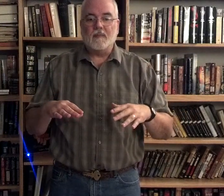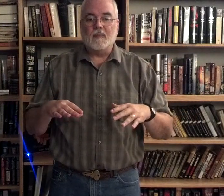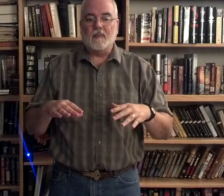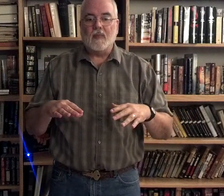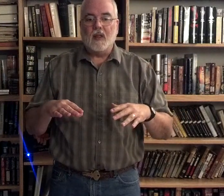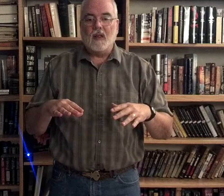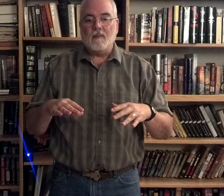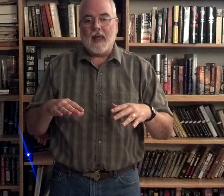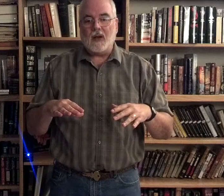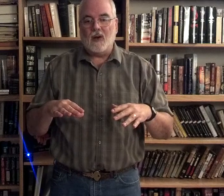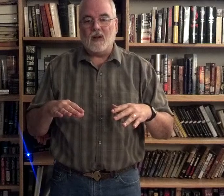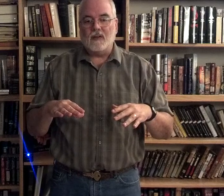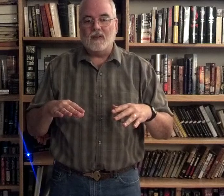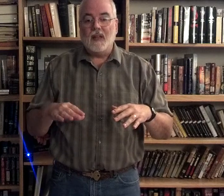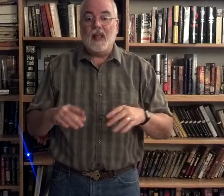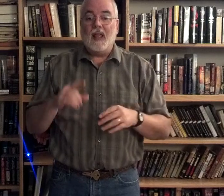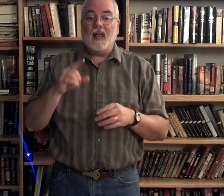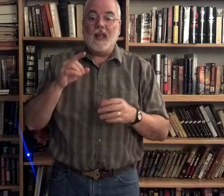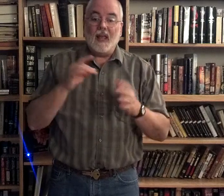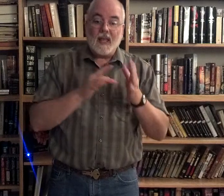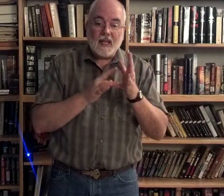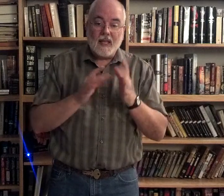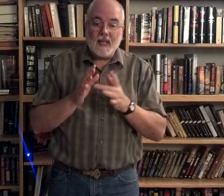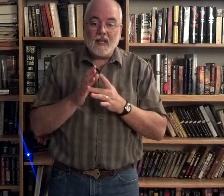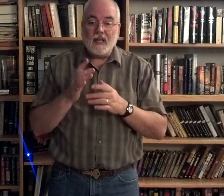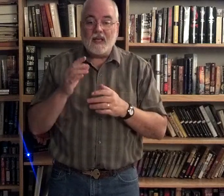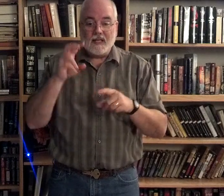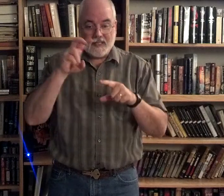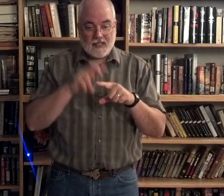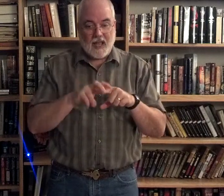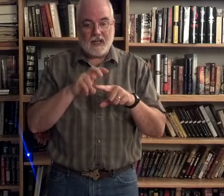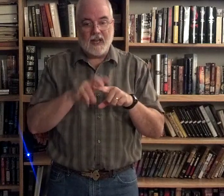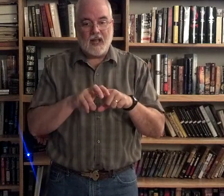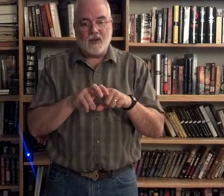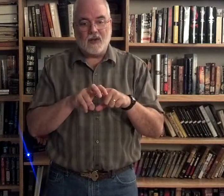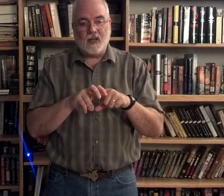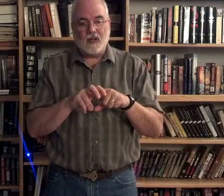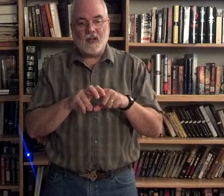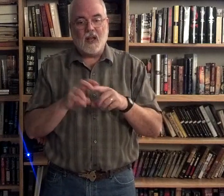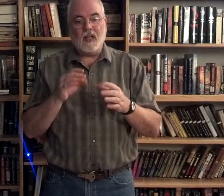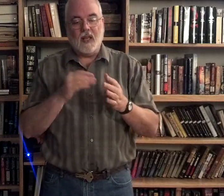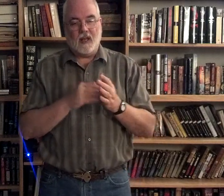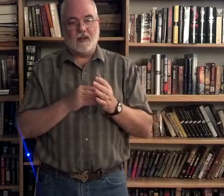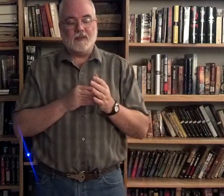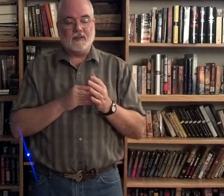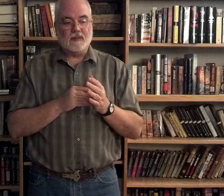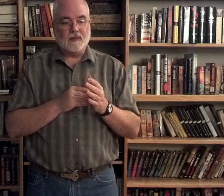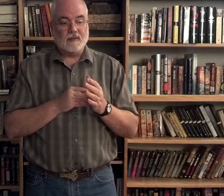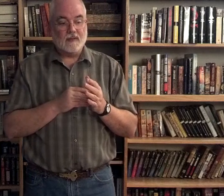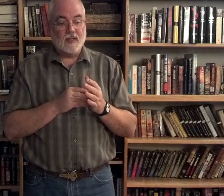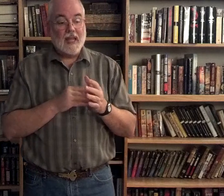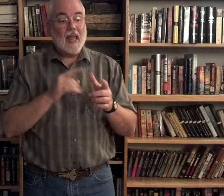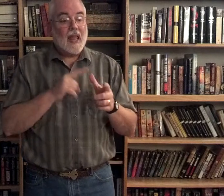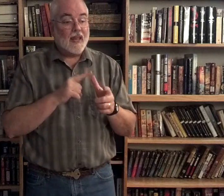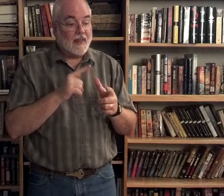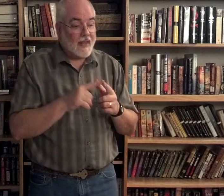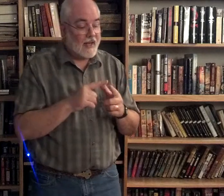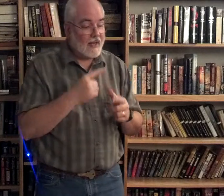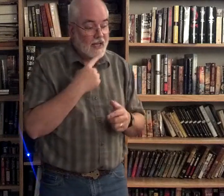back on, he sat down again, then he